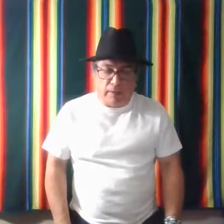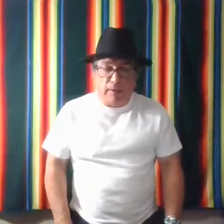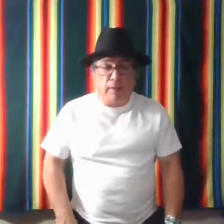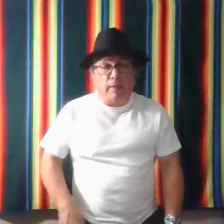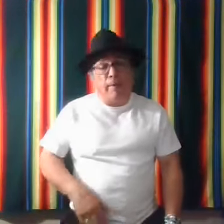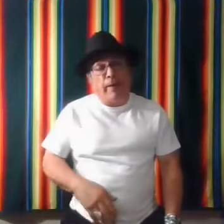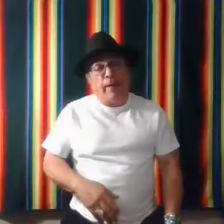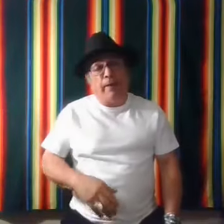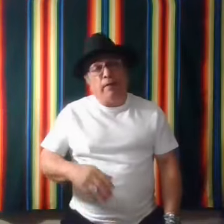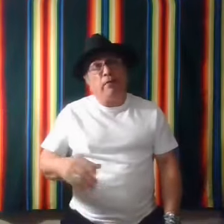and